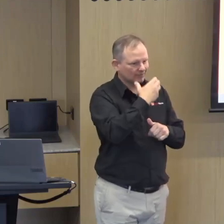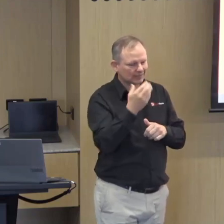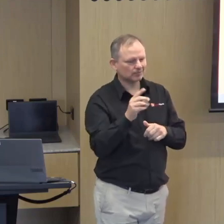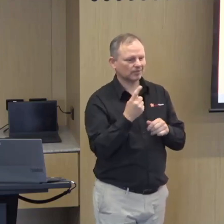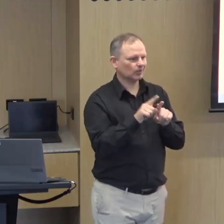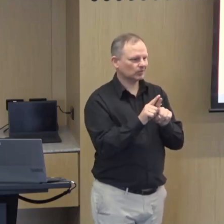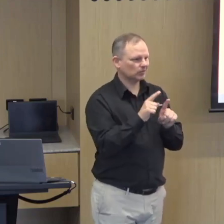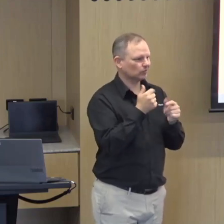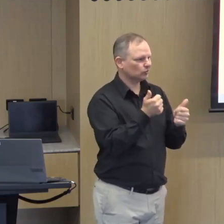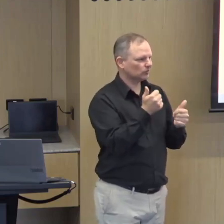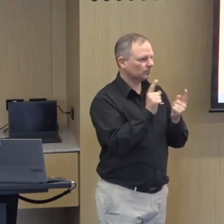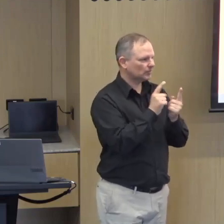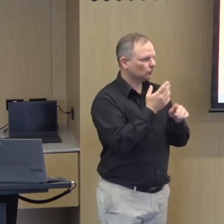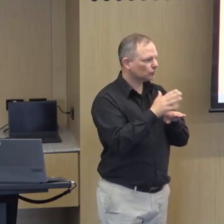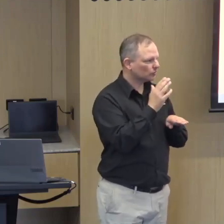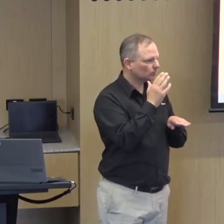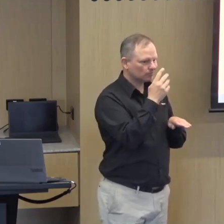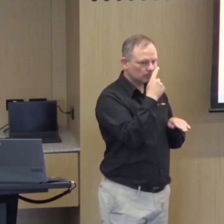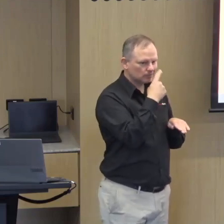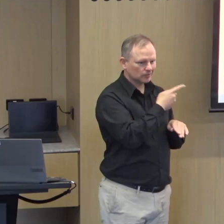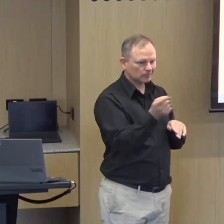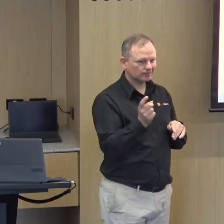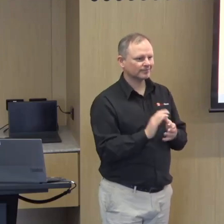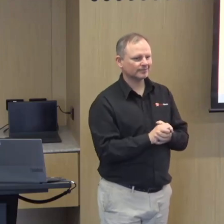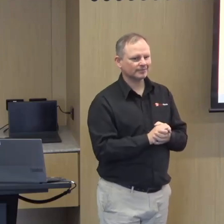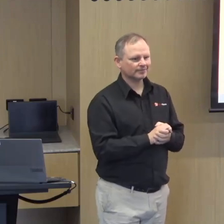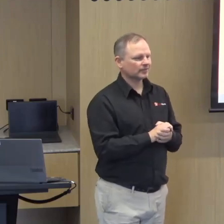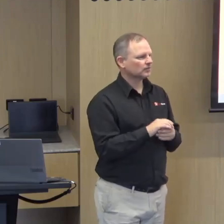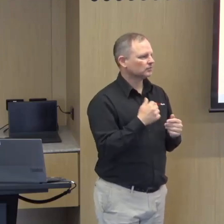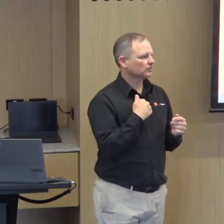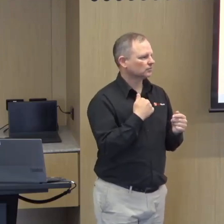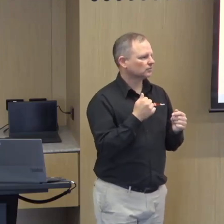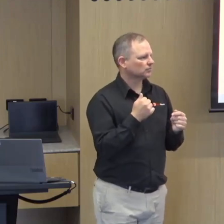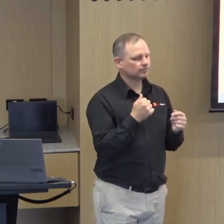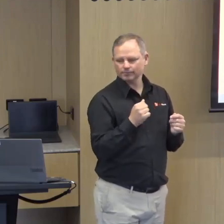to see so many faces and add them to a name. There's a few new people here I've met also.